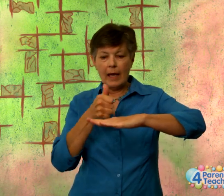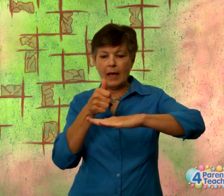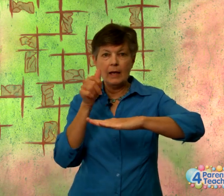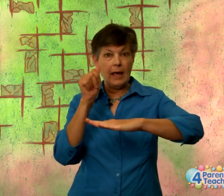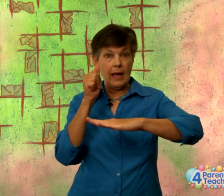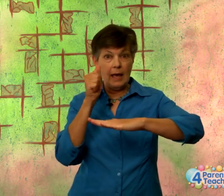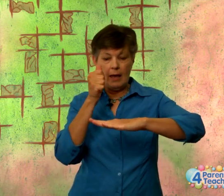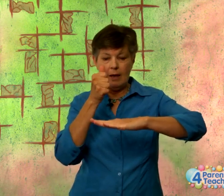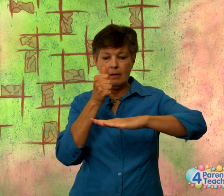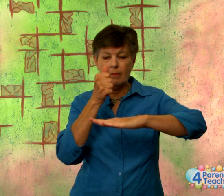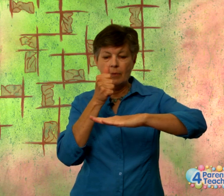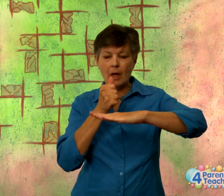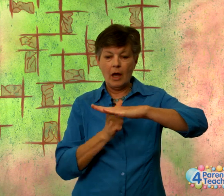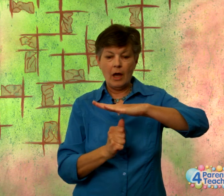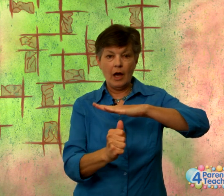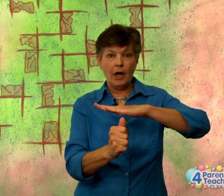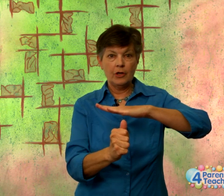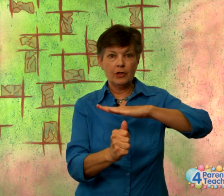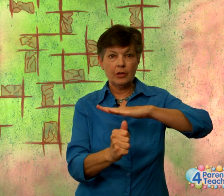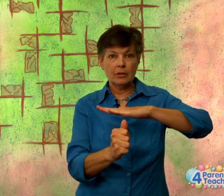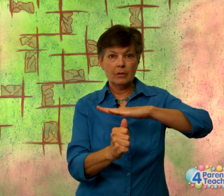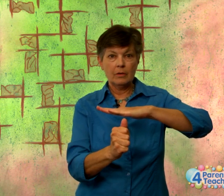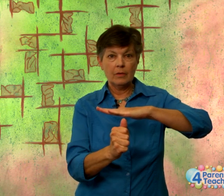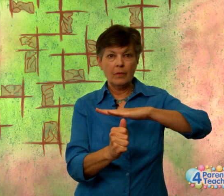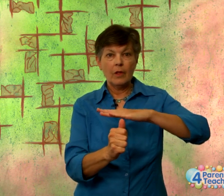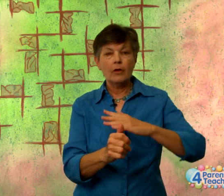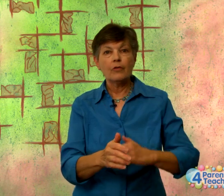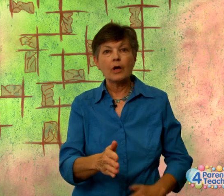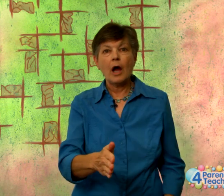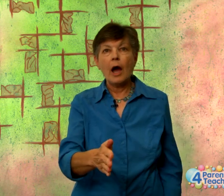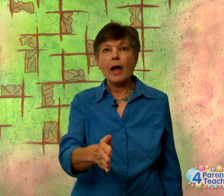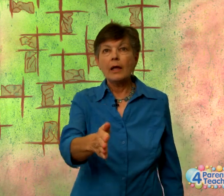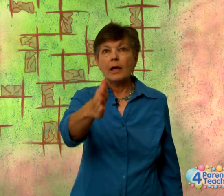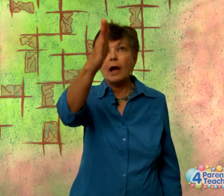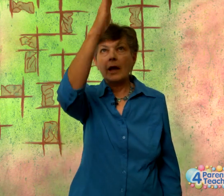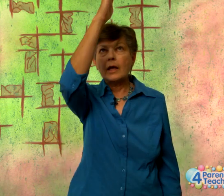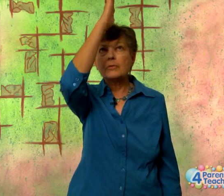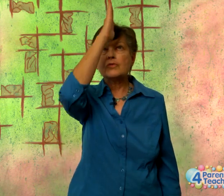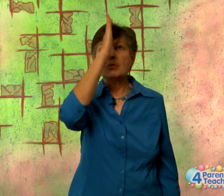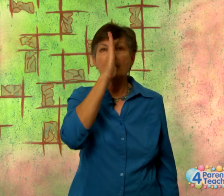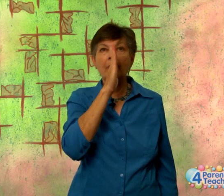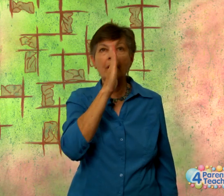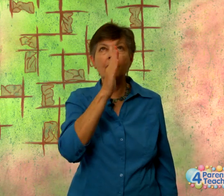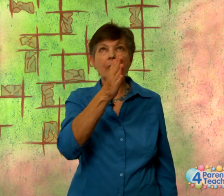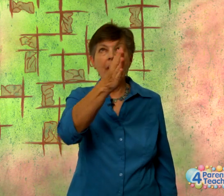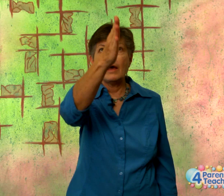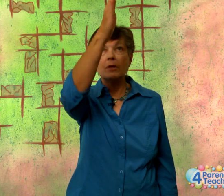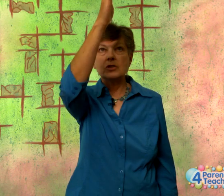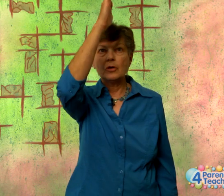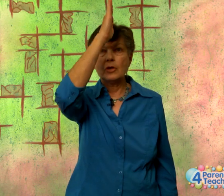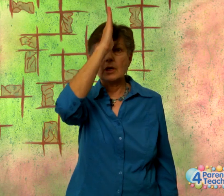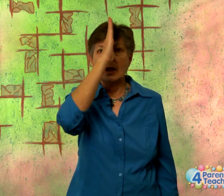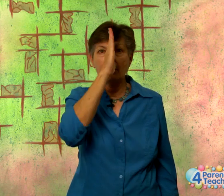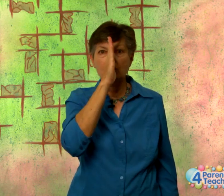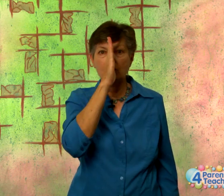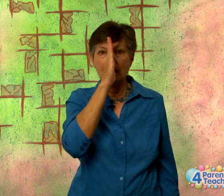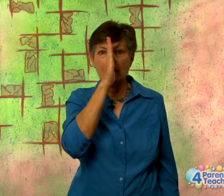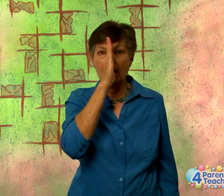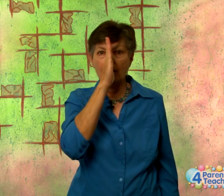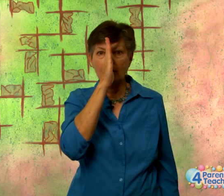hand, A hand, under. For God, God comes from above, from the heavens, so you're going to come straight down